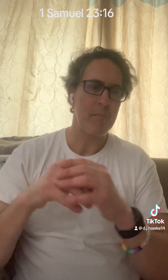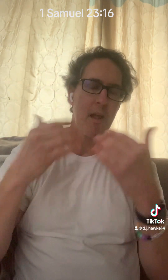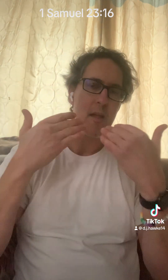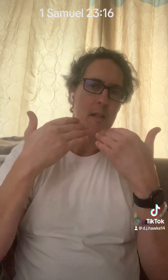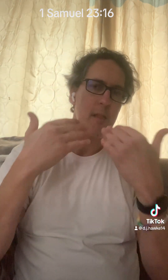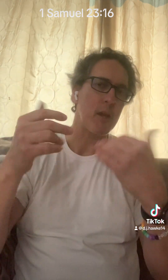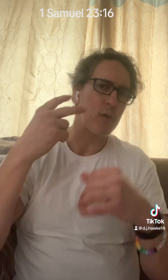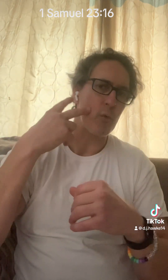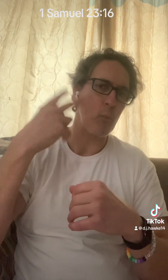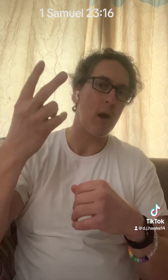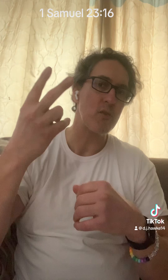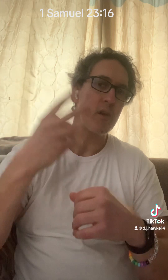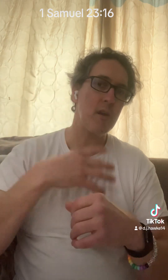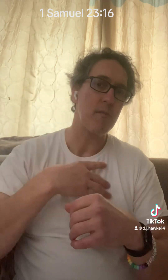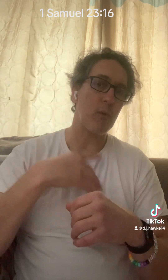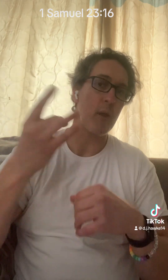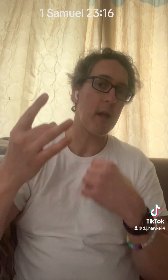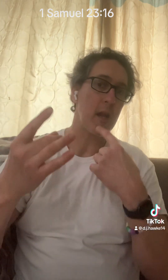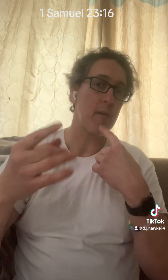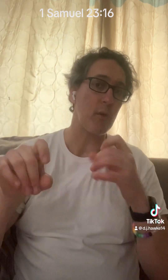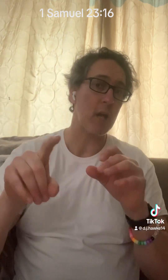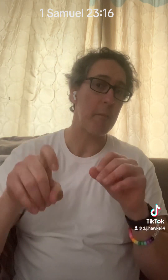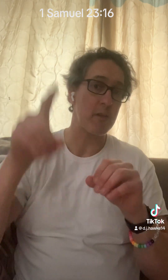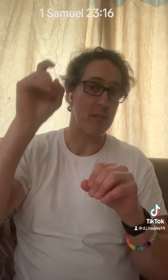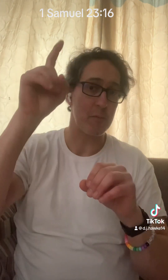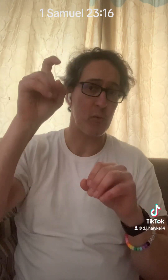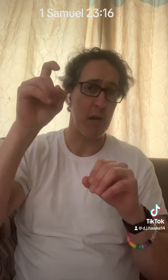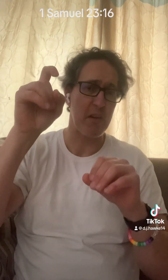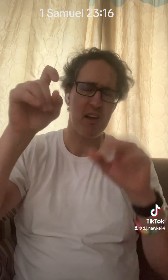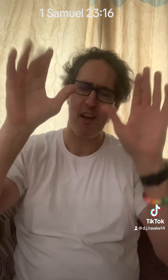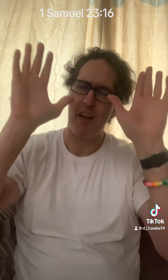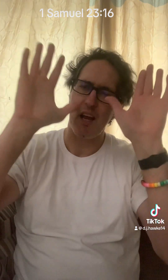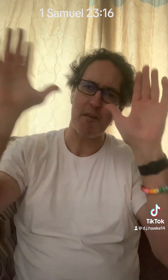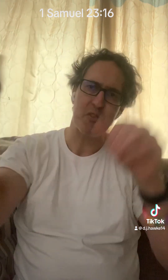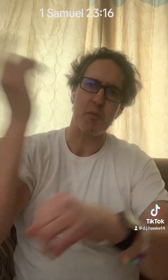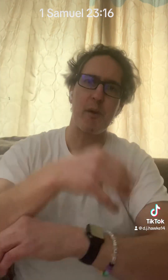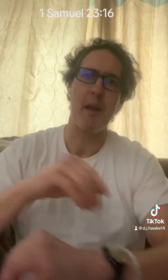Thank you for watching, for liking, for commenting, subscribing, and have a super day.